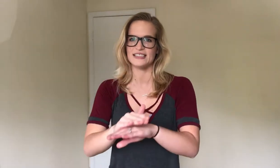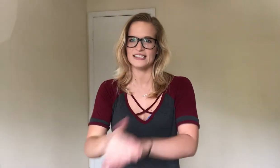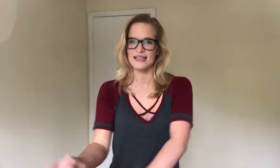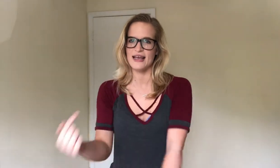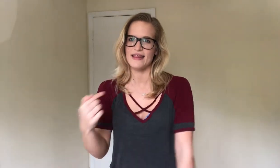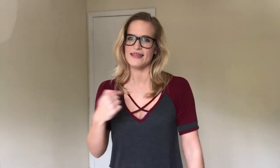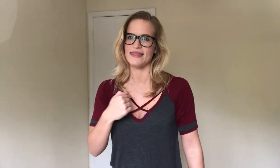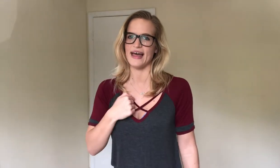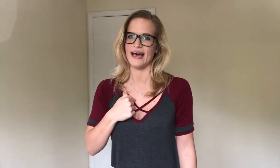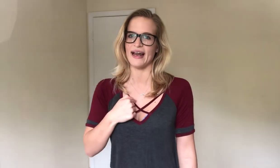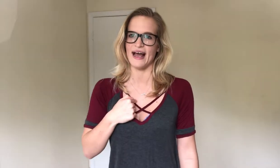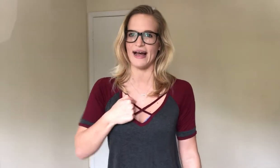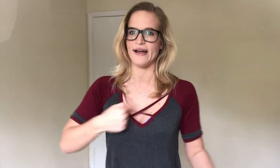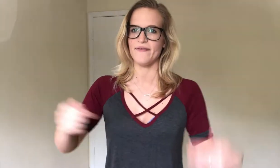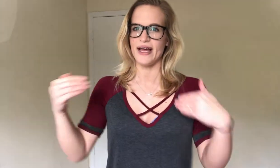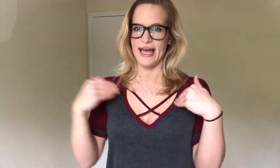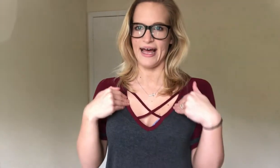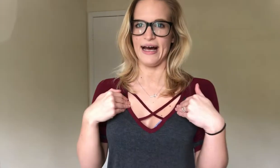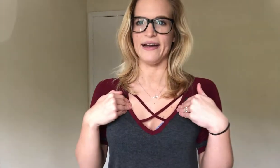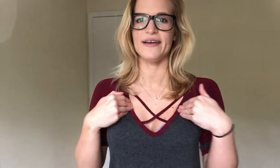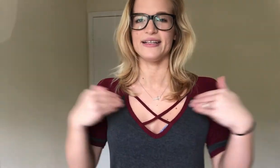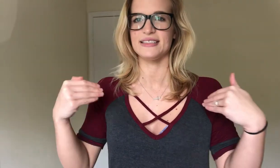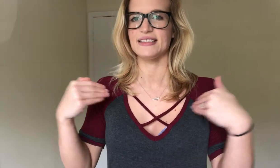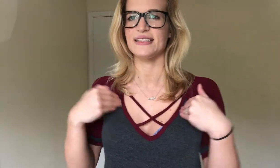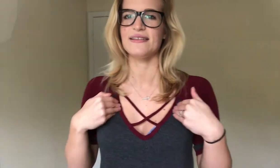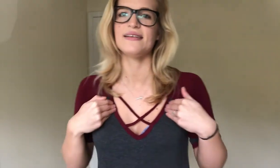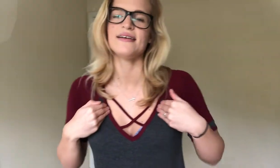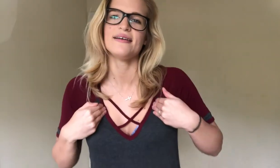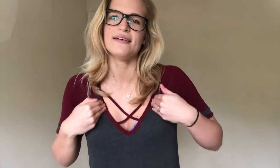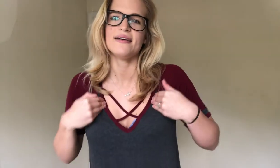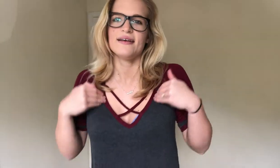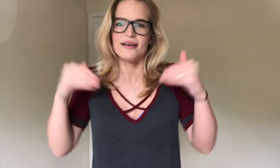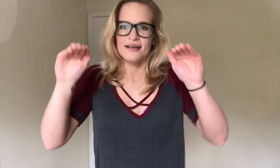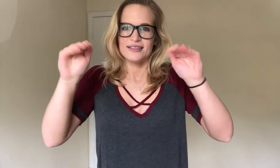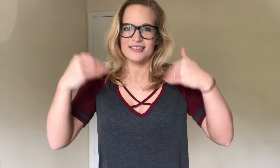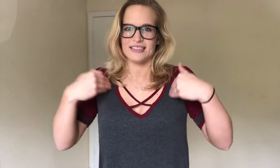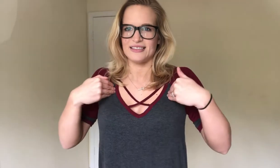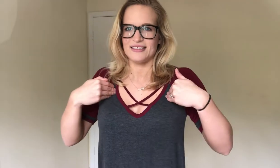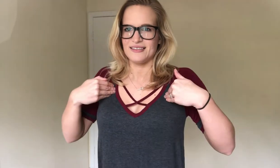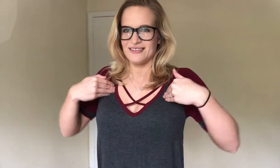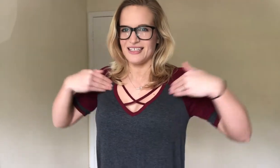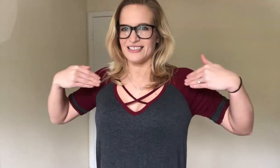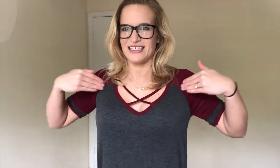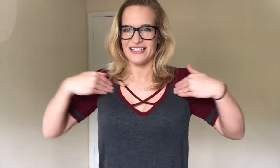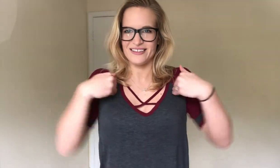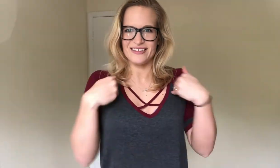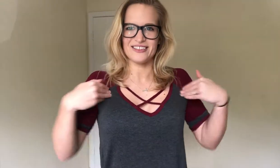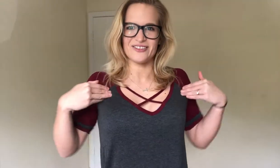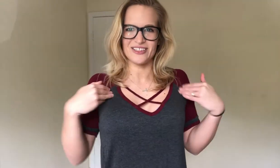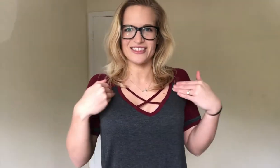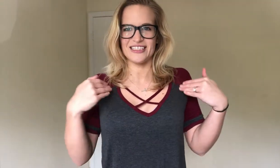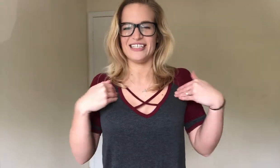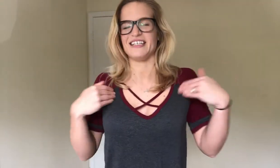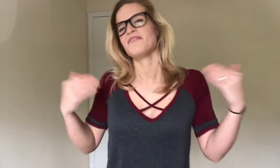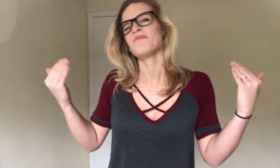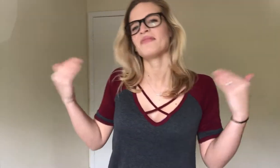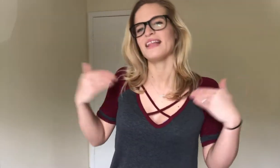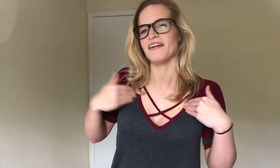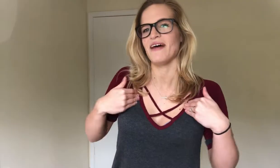that I've had. This is, just touch like your little shoulders right here that I've